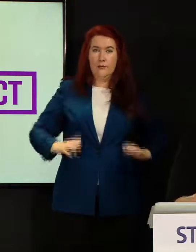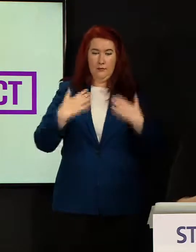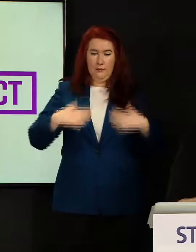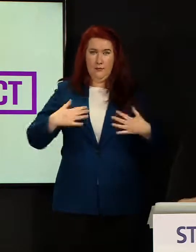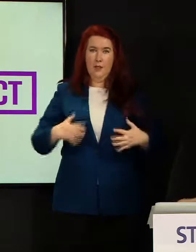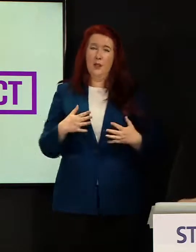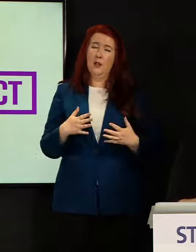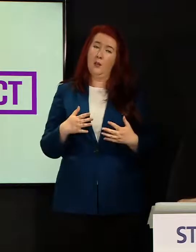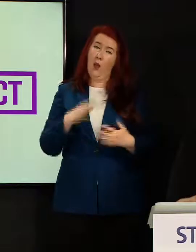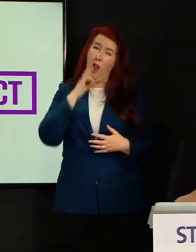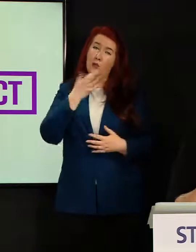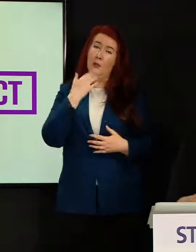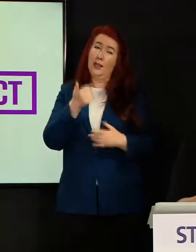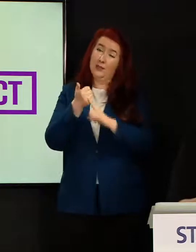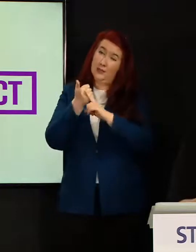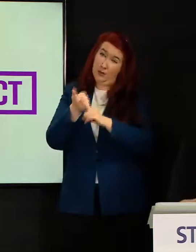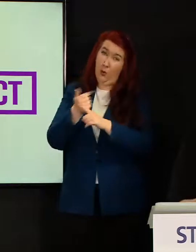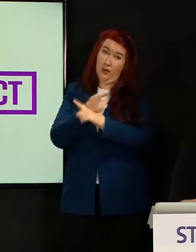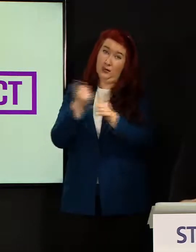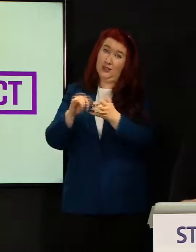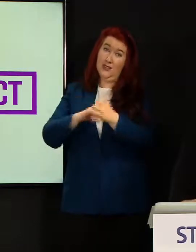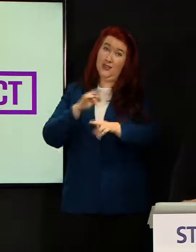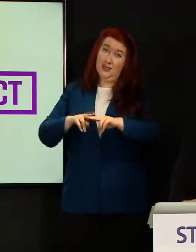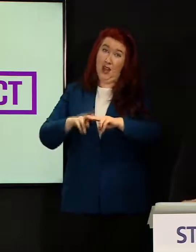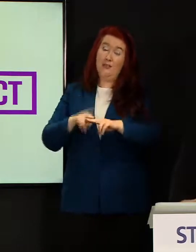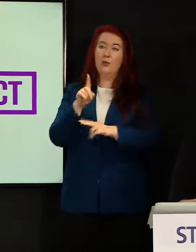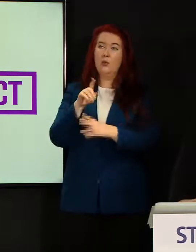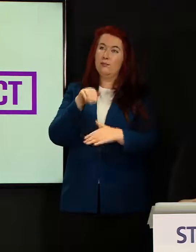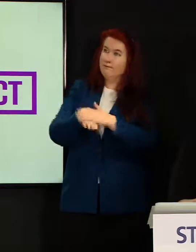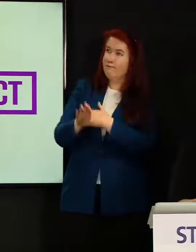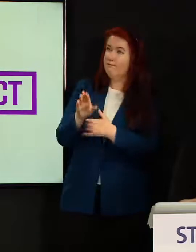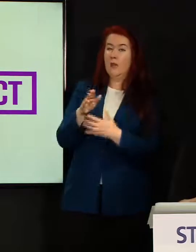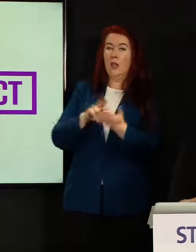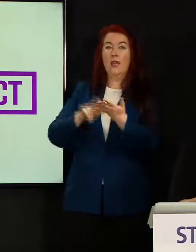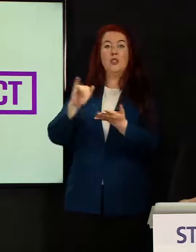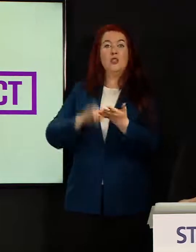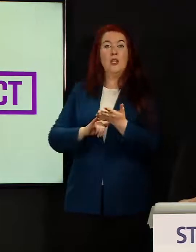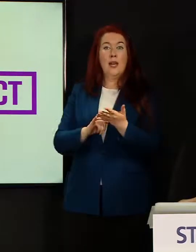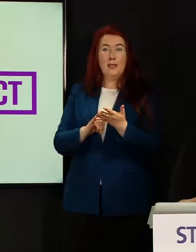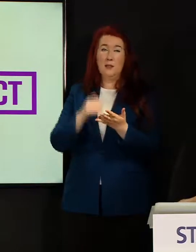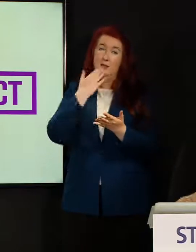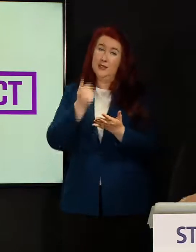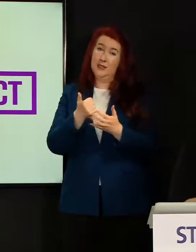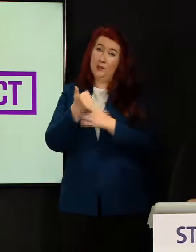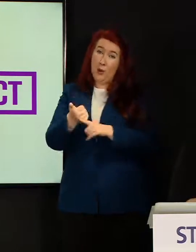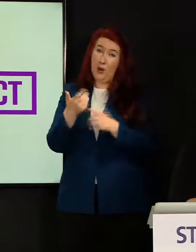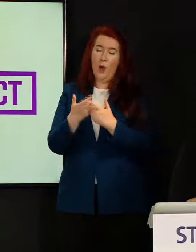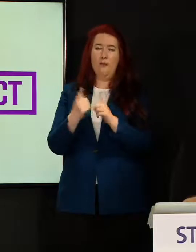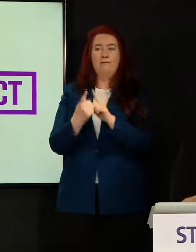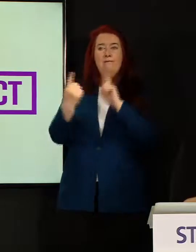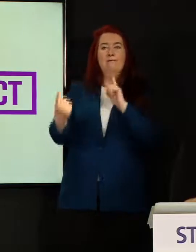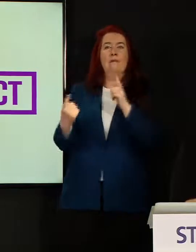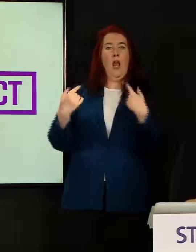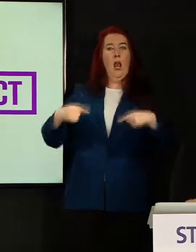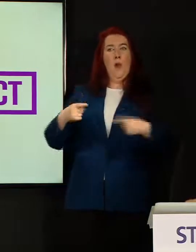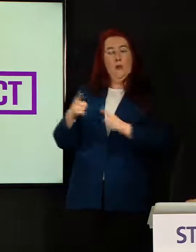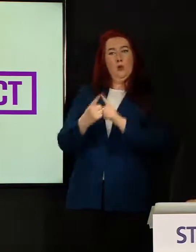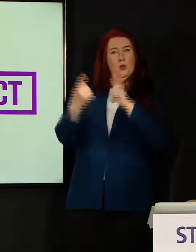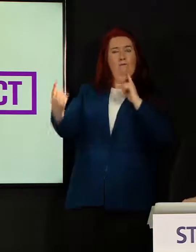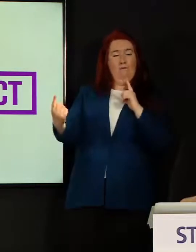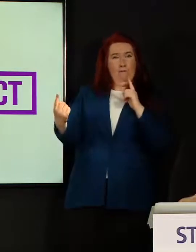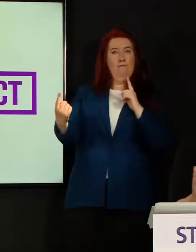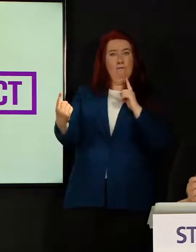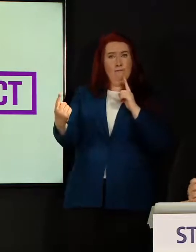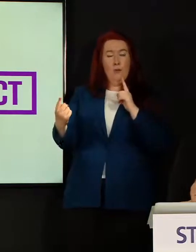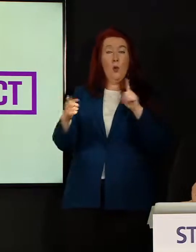support staff when you're in our health and social care systems to socially distance, to allow them to socially distance when at all